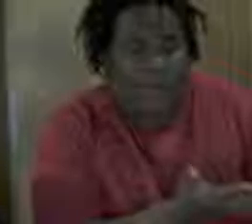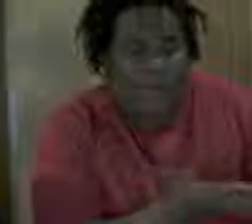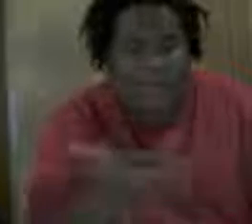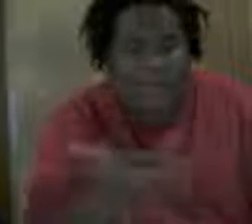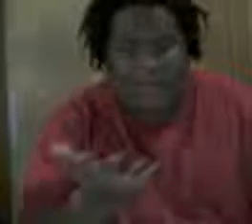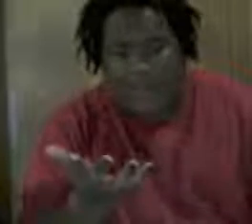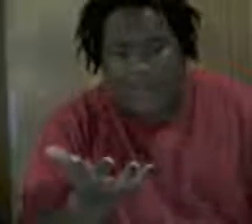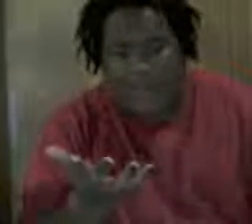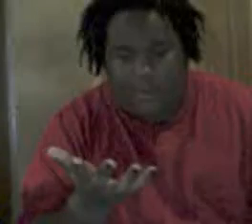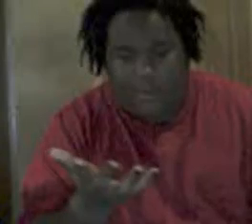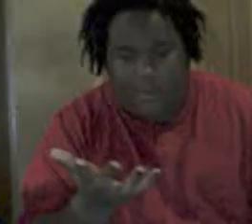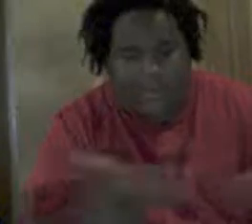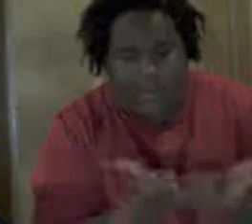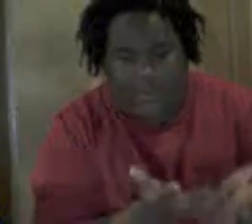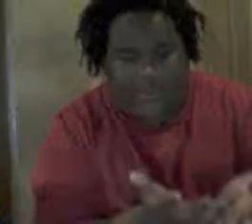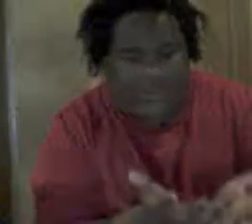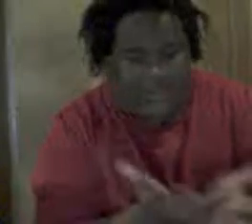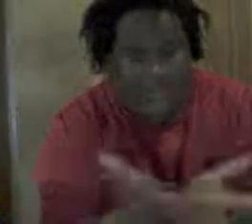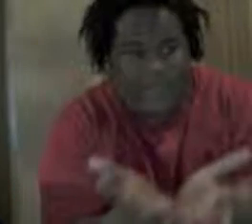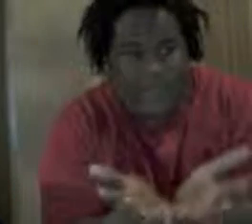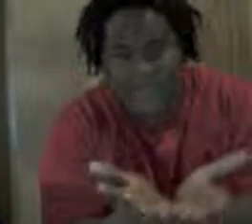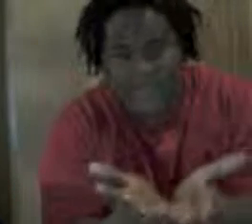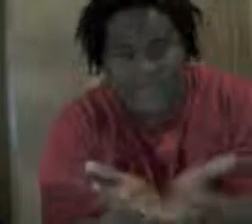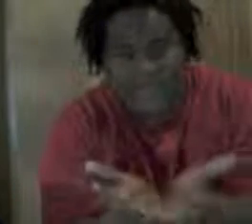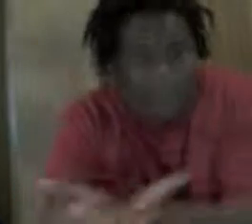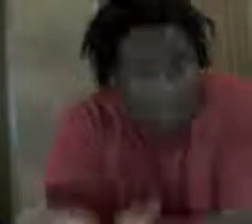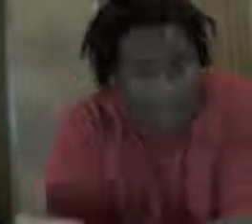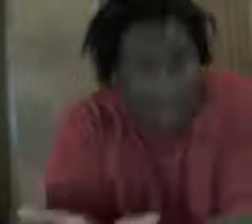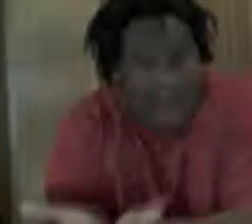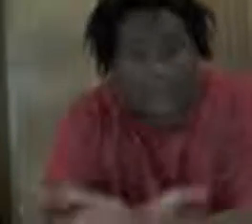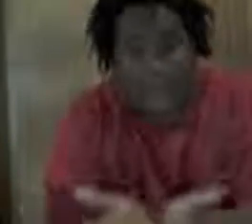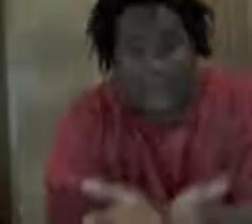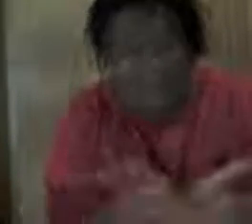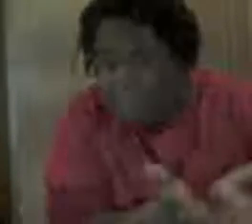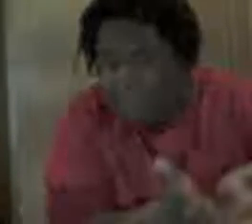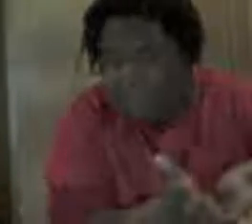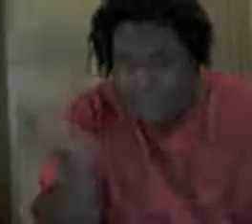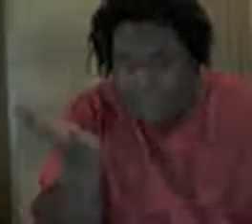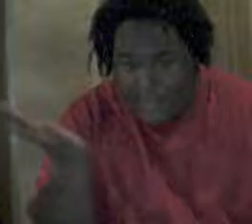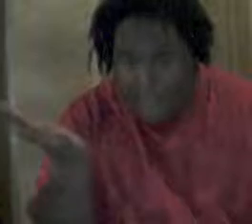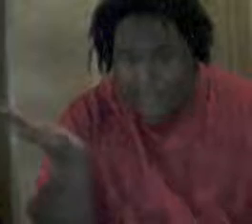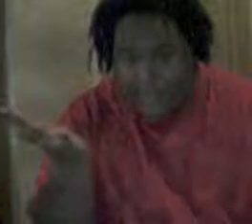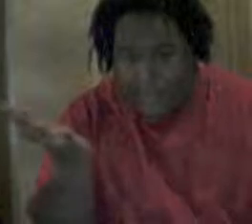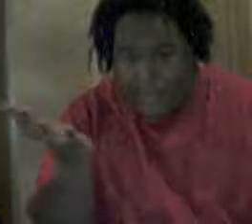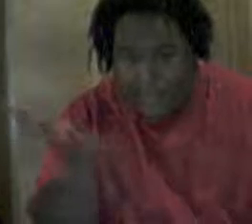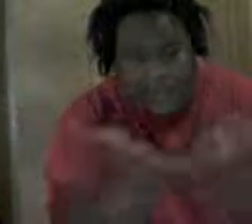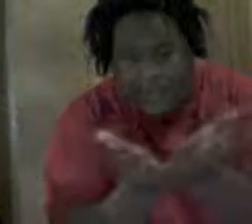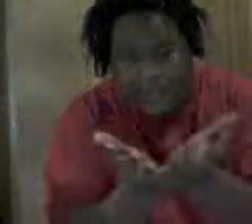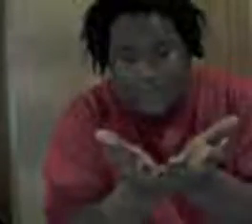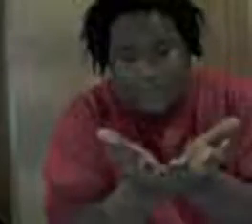like something like that, you know, I realize that makes not, that doesn't make as much sense as a Rick Roll, but still, I don't care, I want, make it